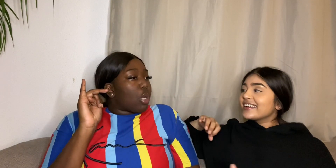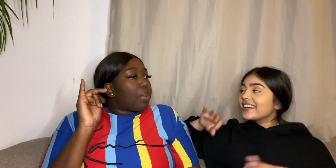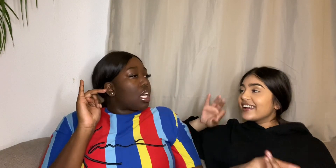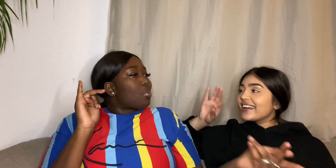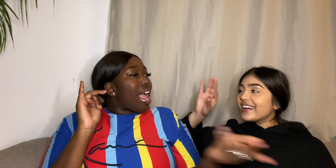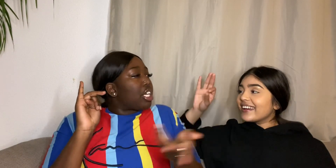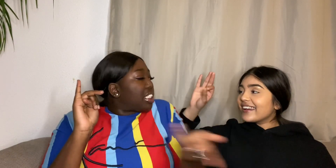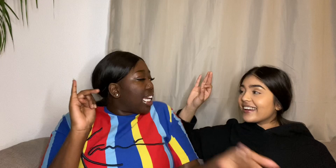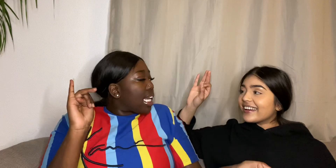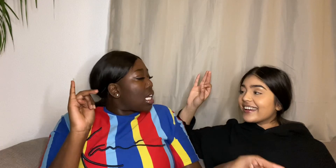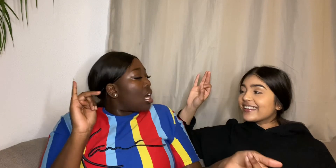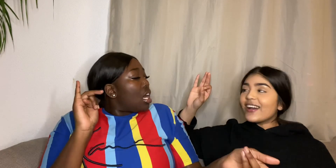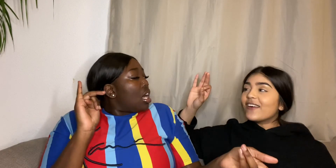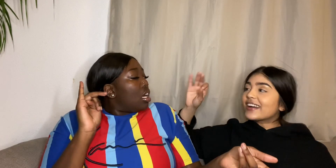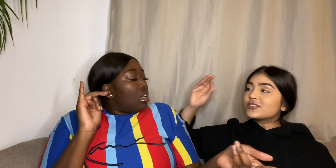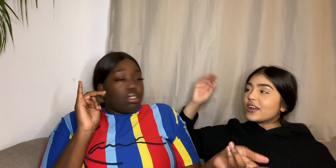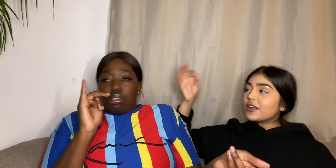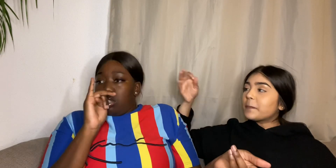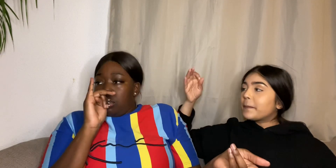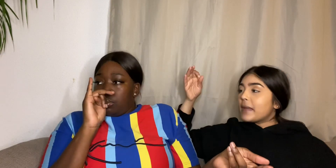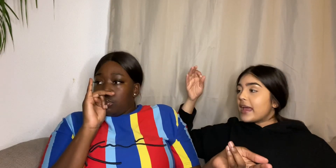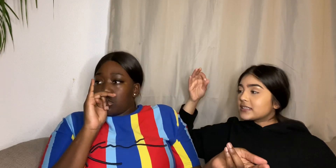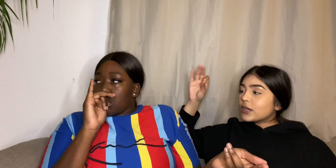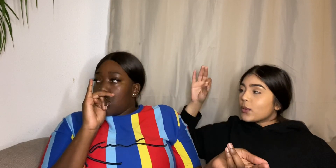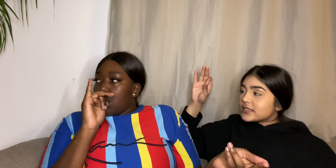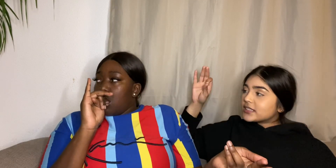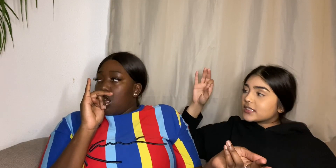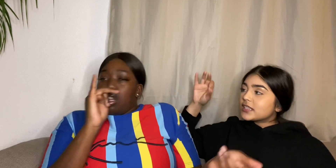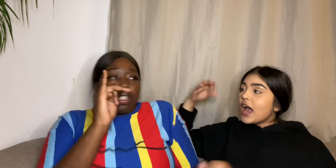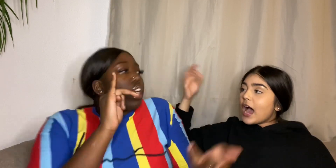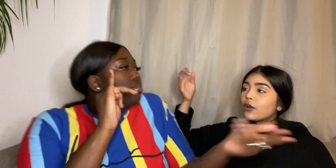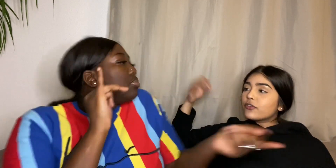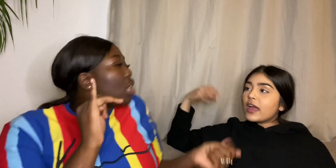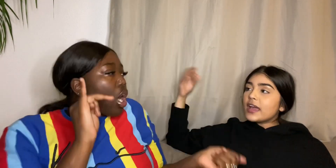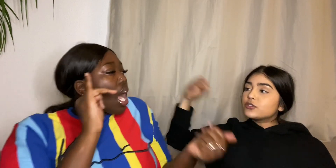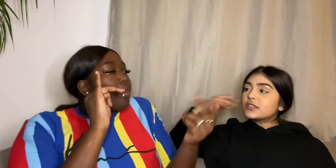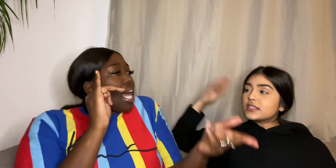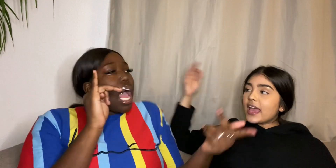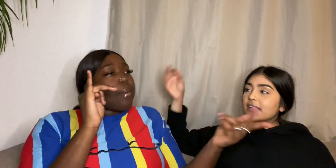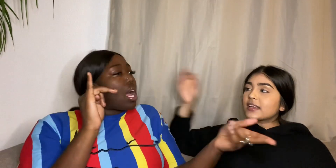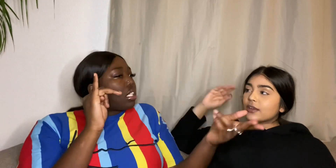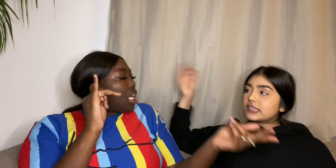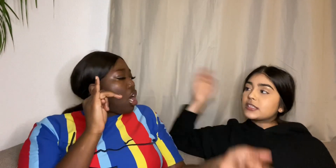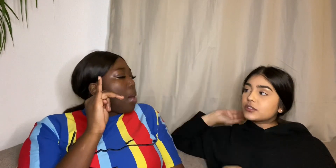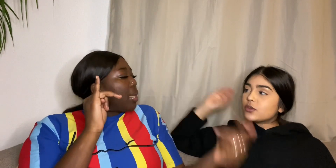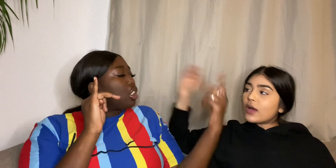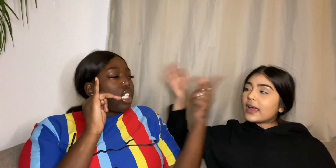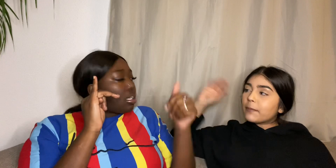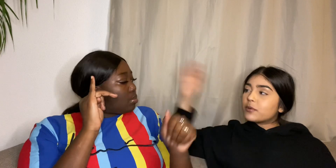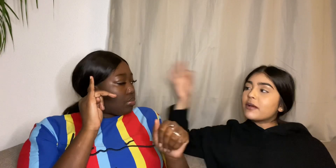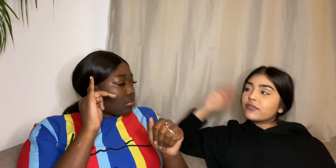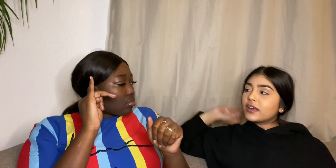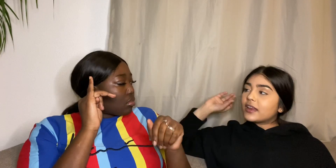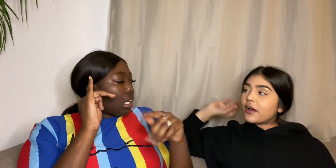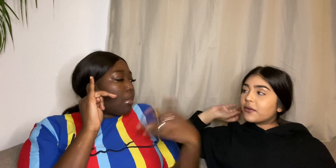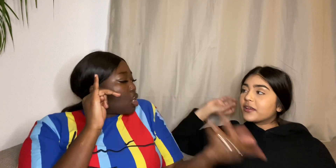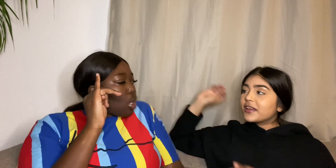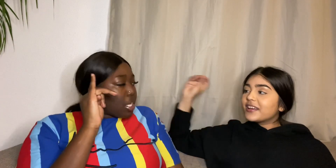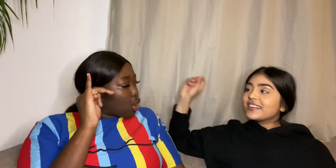Because why are you cheating No Because you are not Asking questions Out of your head No So I can put my finger down But so is you